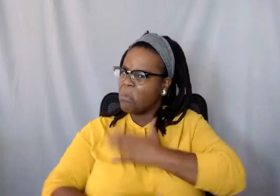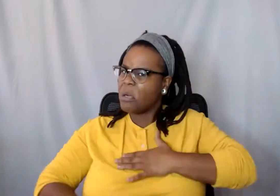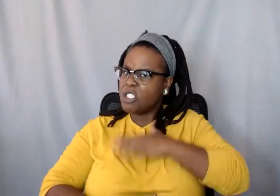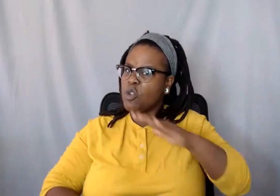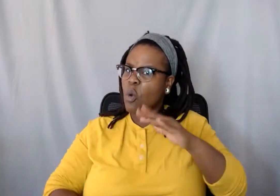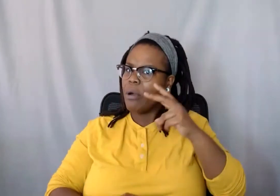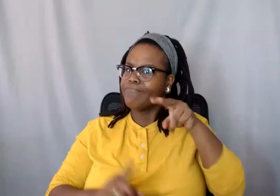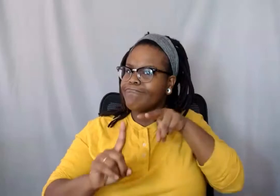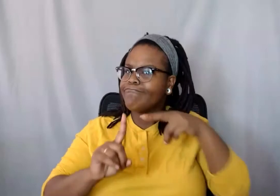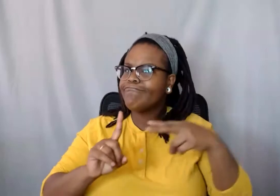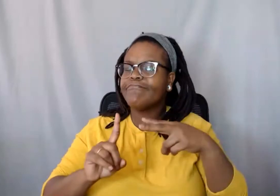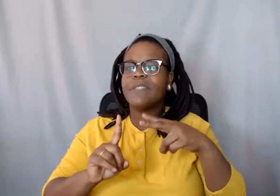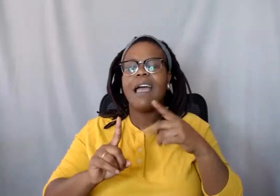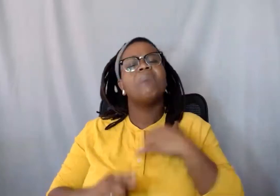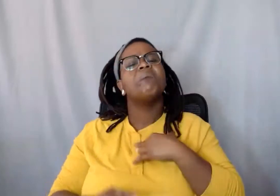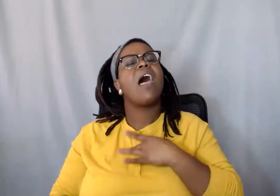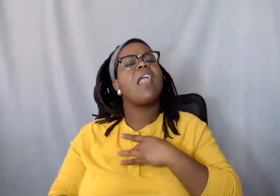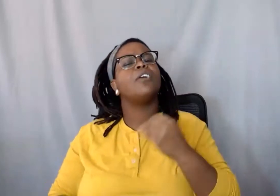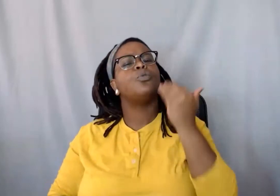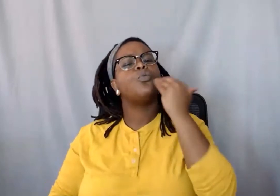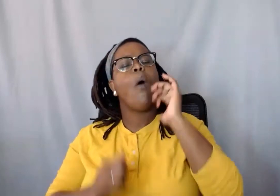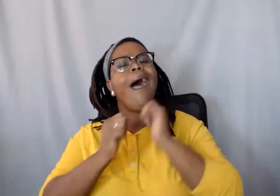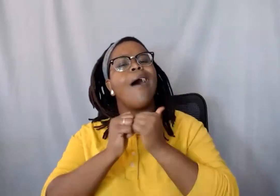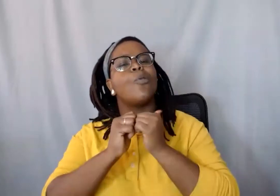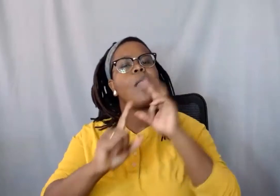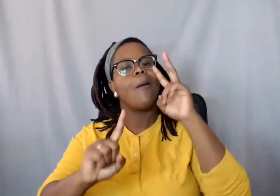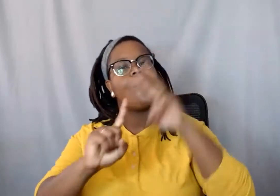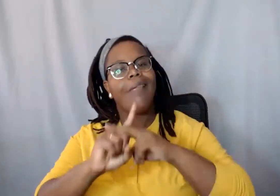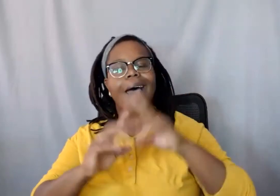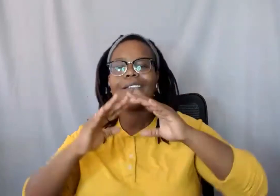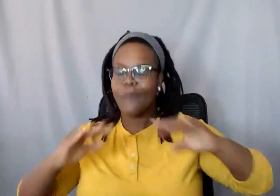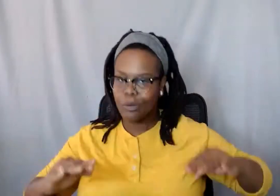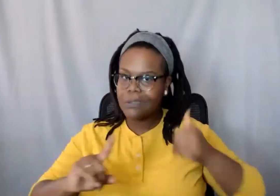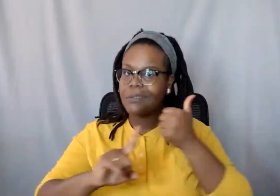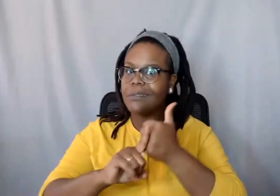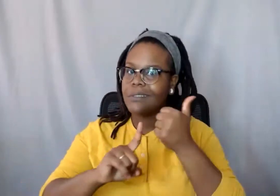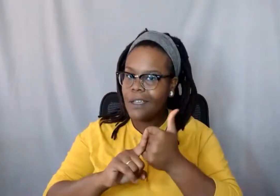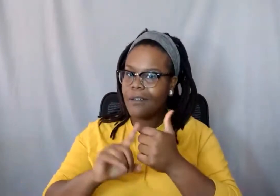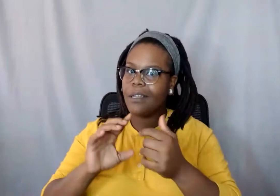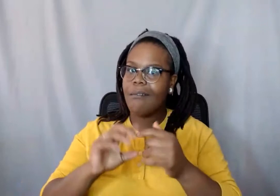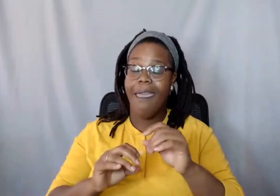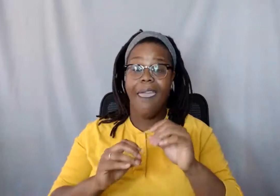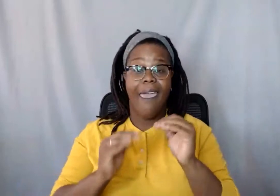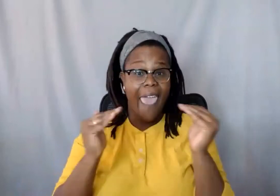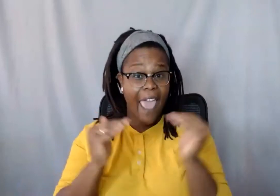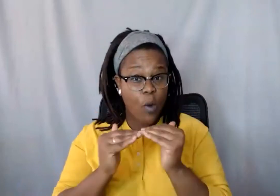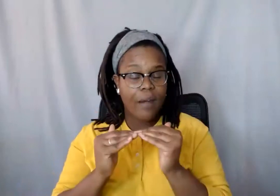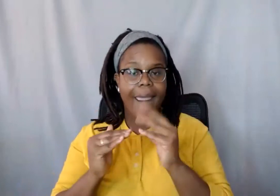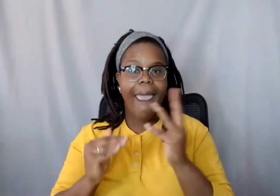how you would apply the concept of diversity, equity and inclusion in a